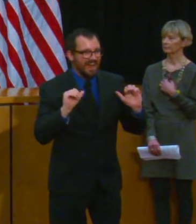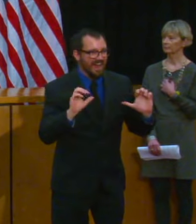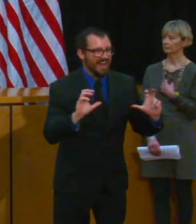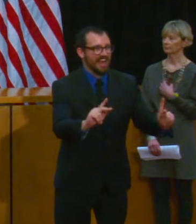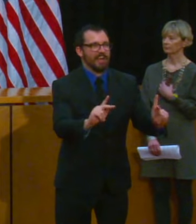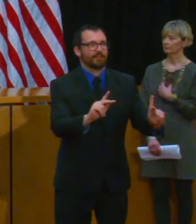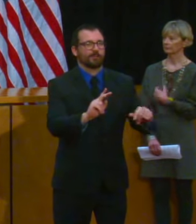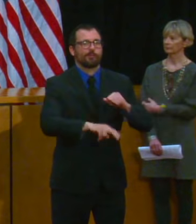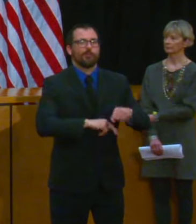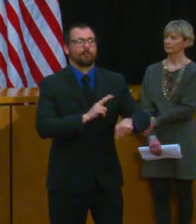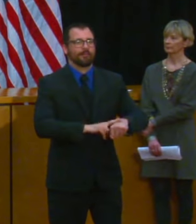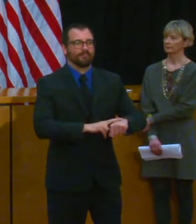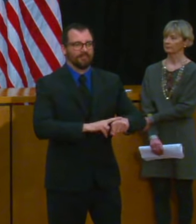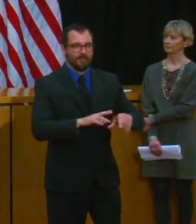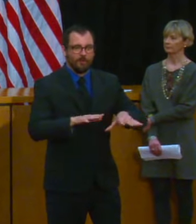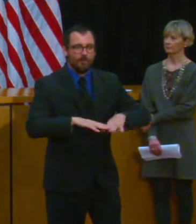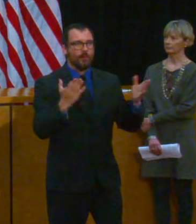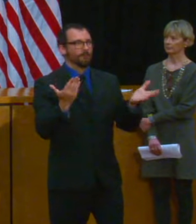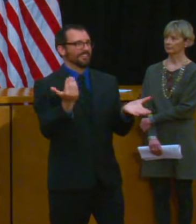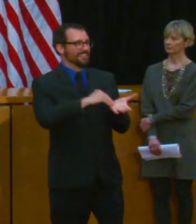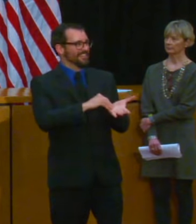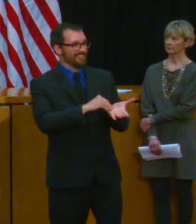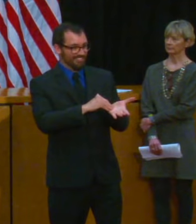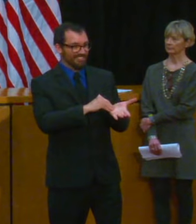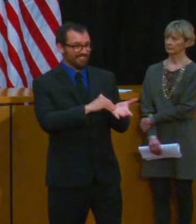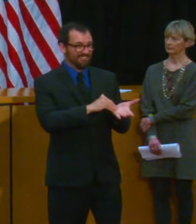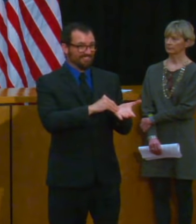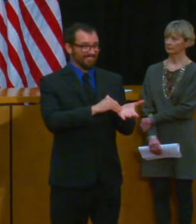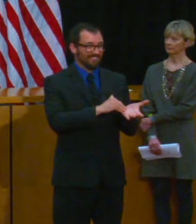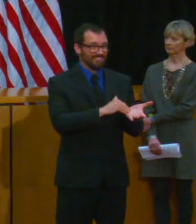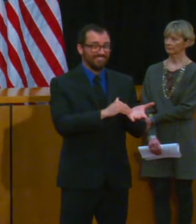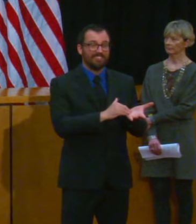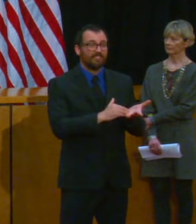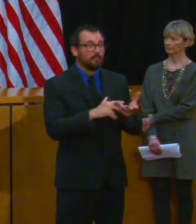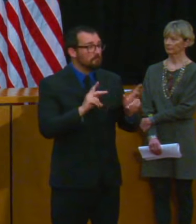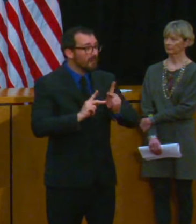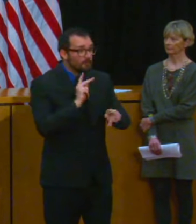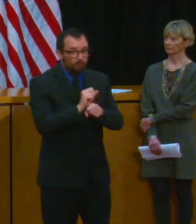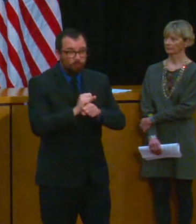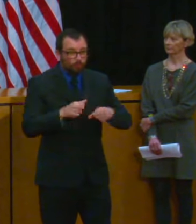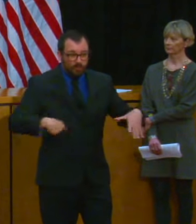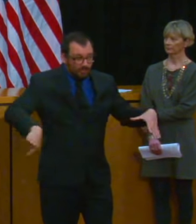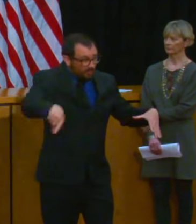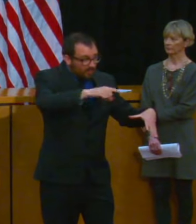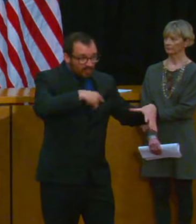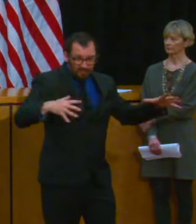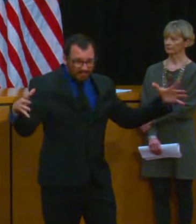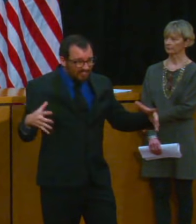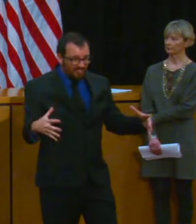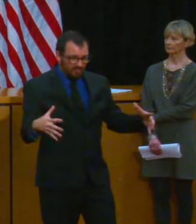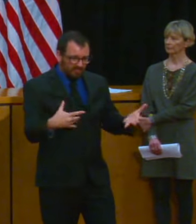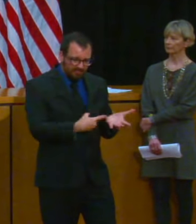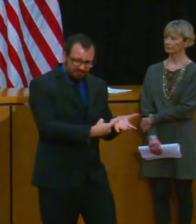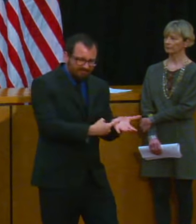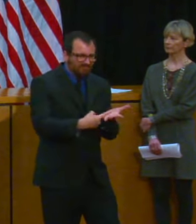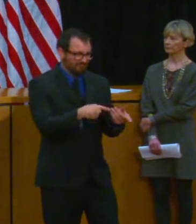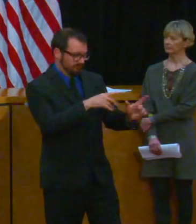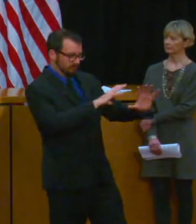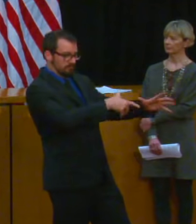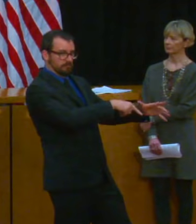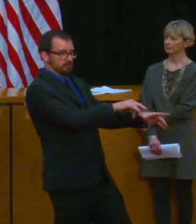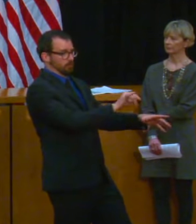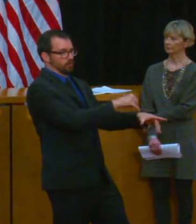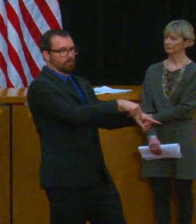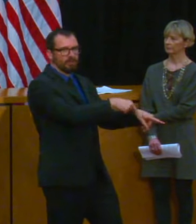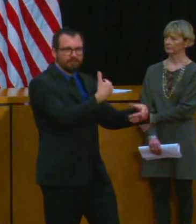people who are getting together literally for hours on hours every single day to talk to their colleagues here in Massachusetts about what smart policies